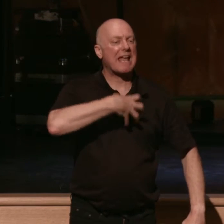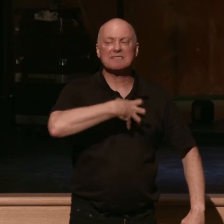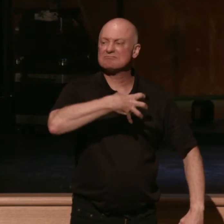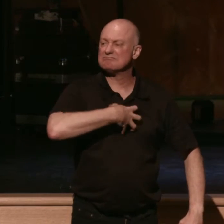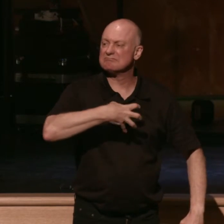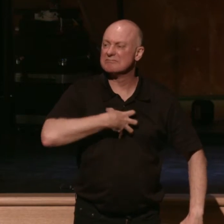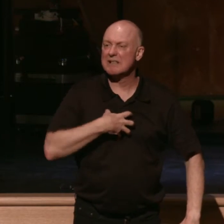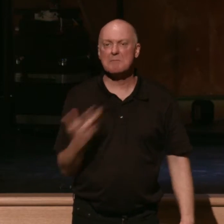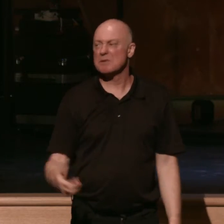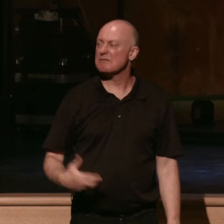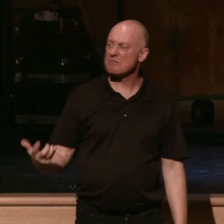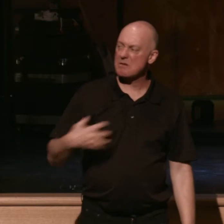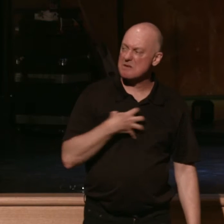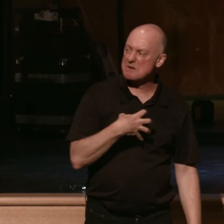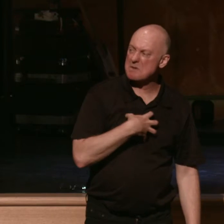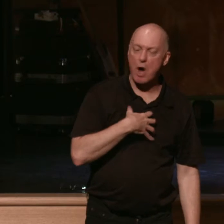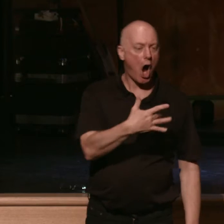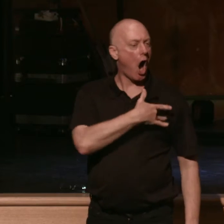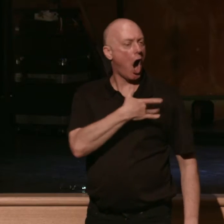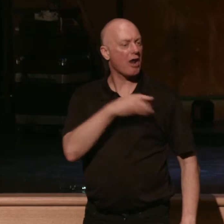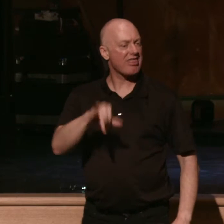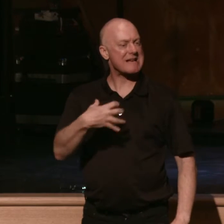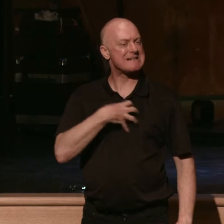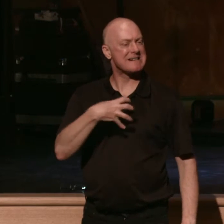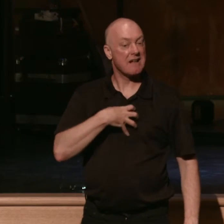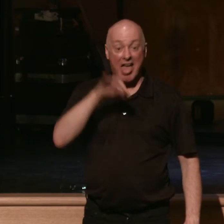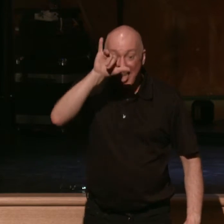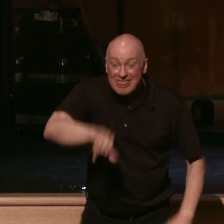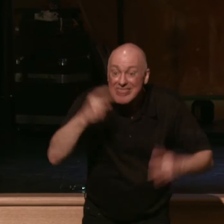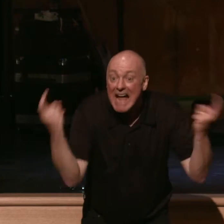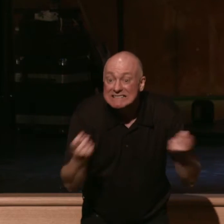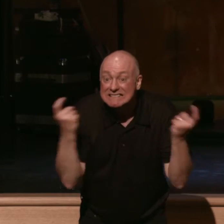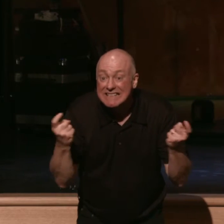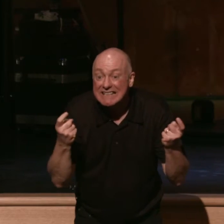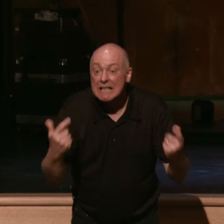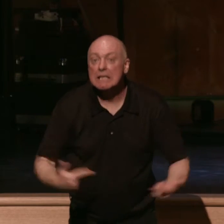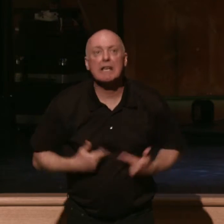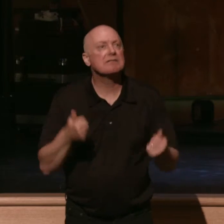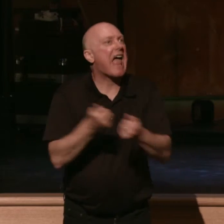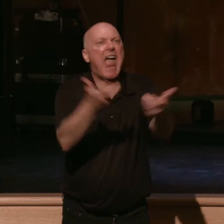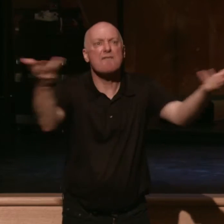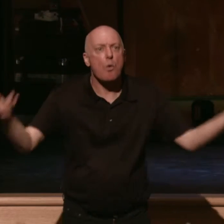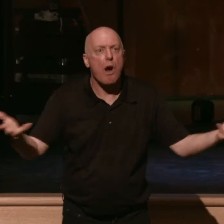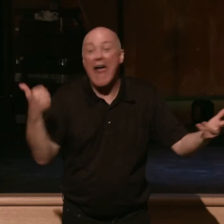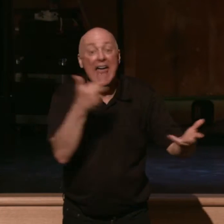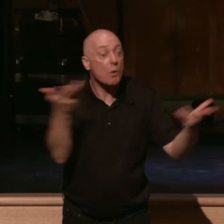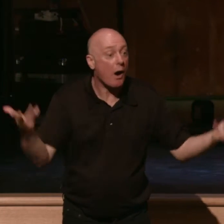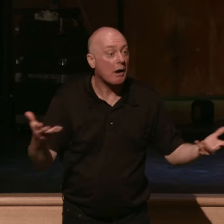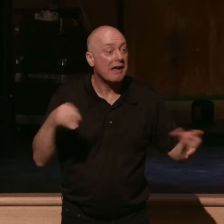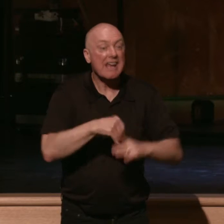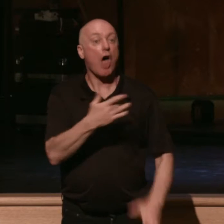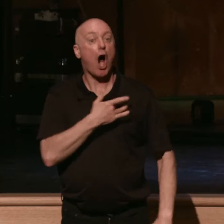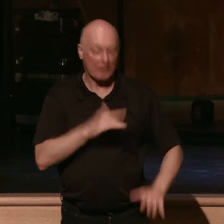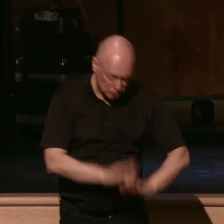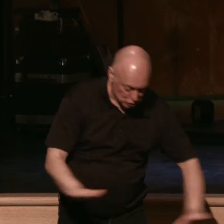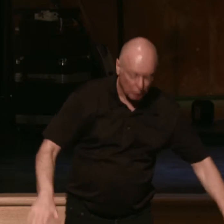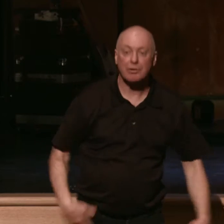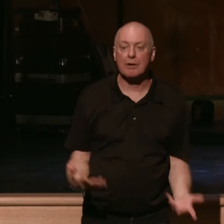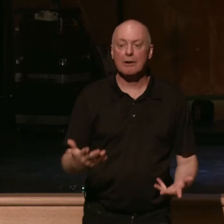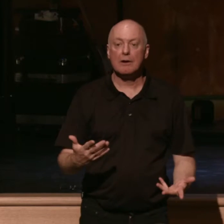murmuring heart. This sin lives everywhere and anywhere. It's in the heart of the kids you raise in your